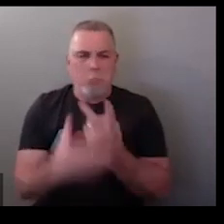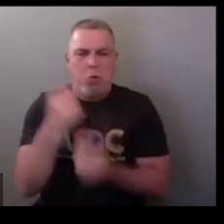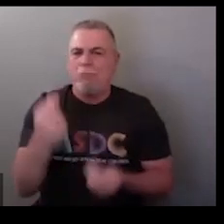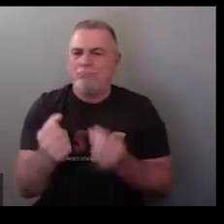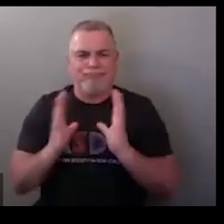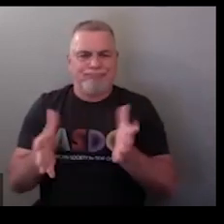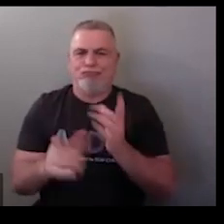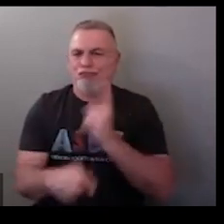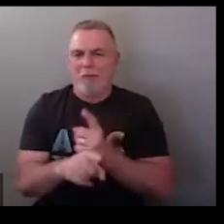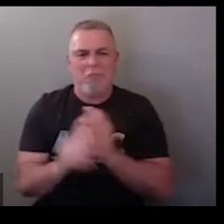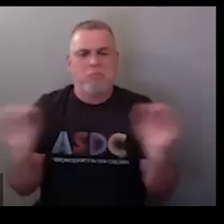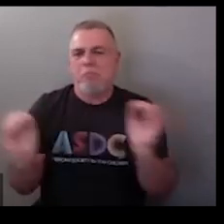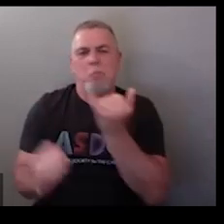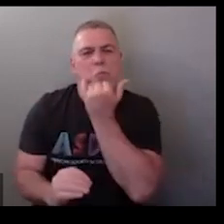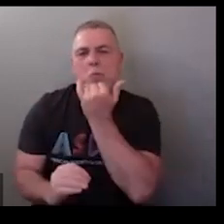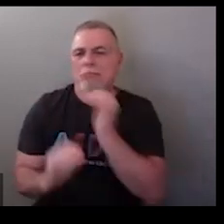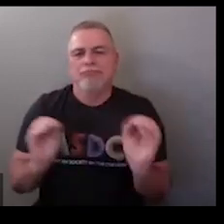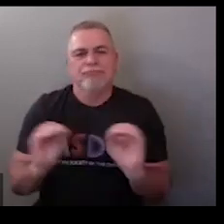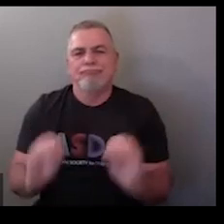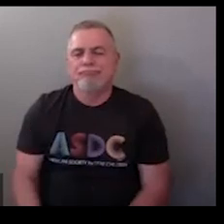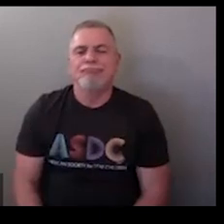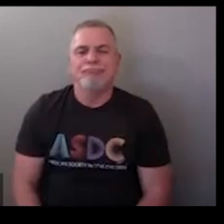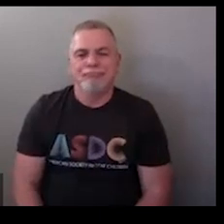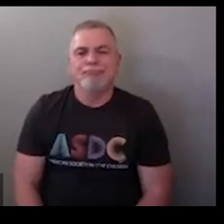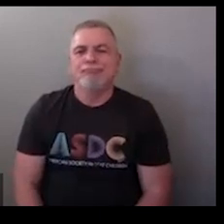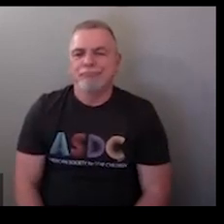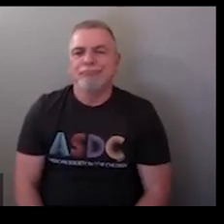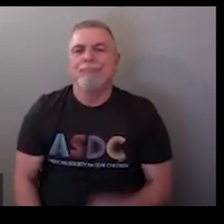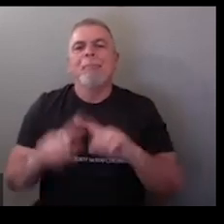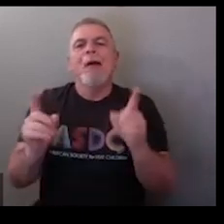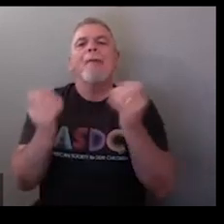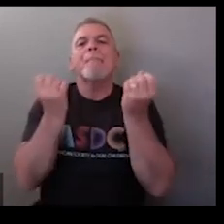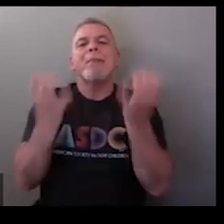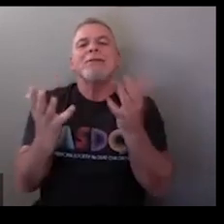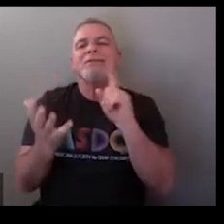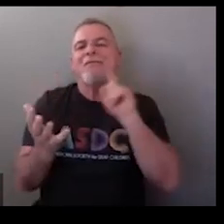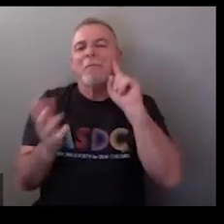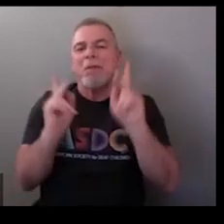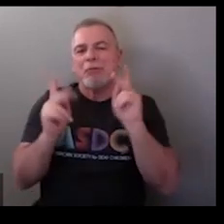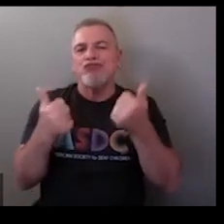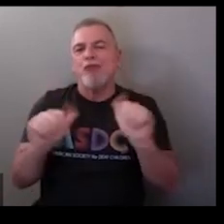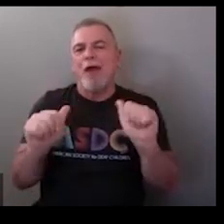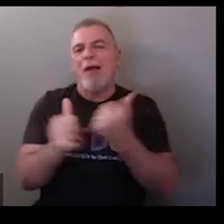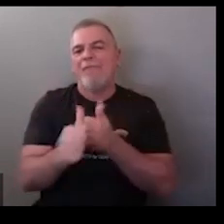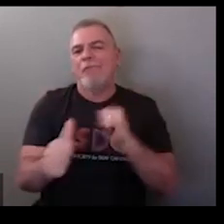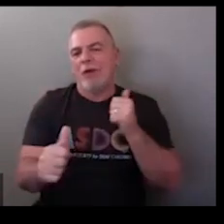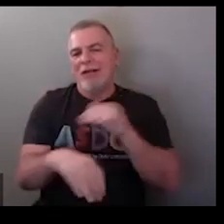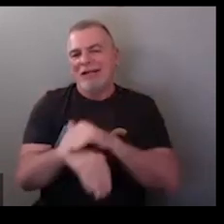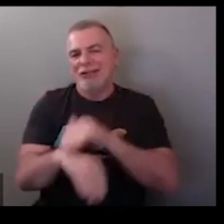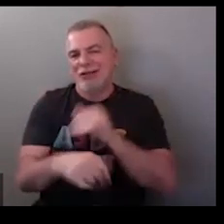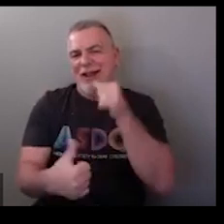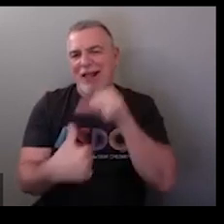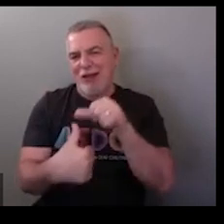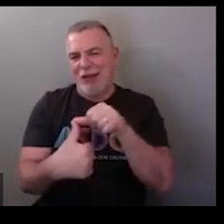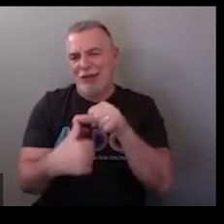so either way both are perfectly acceptable but the movement the location is all the same you just either do it initialized with the T or with the